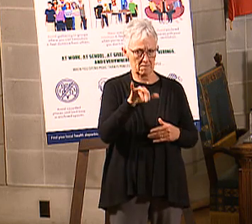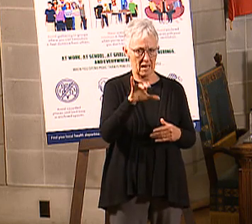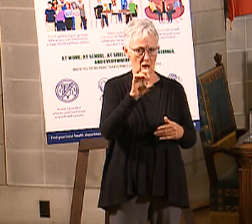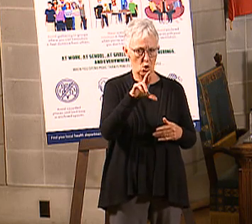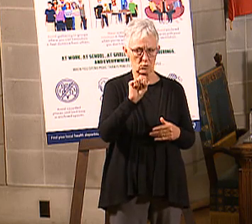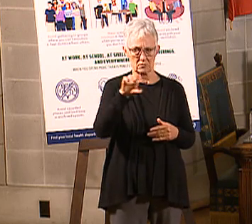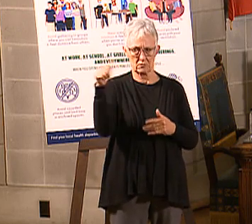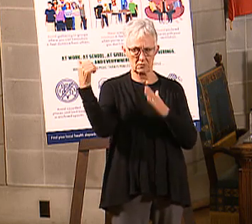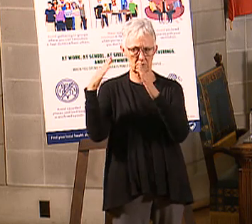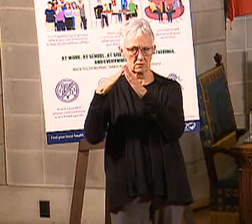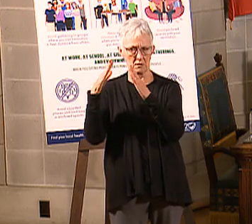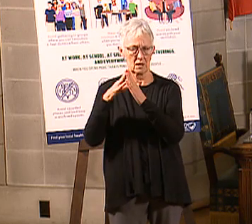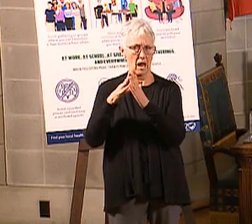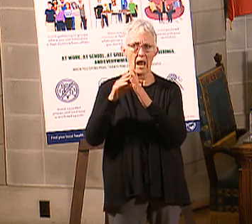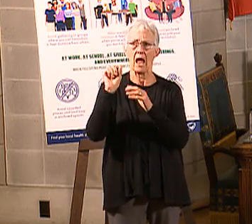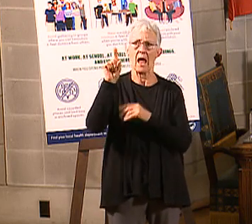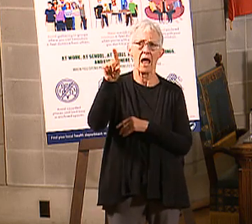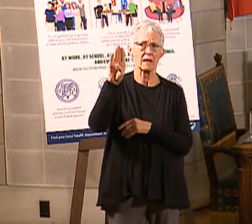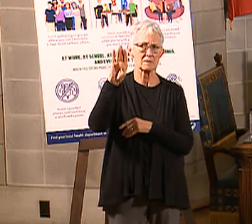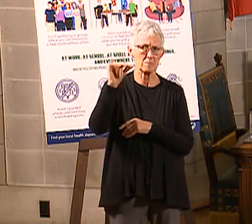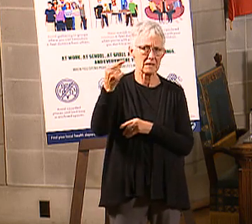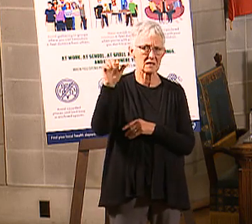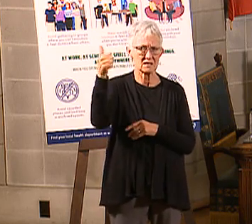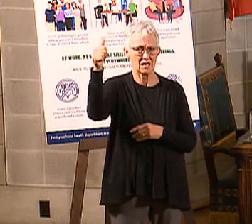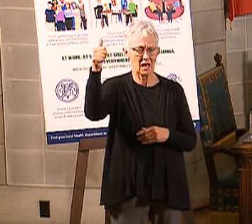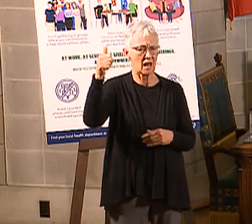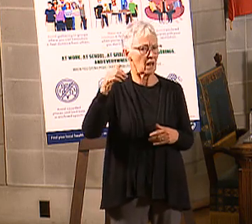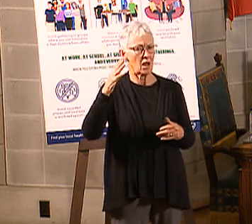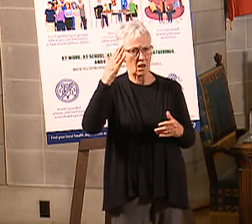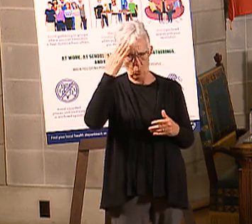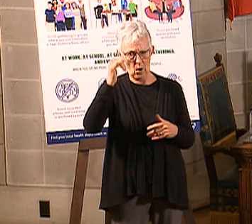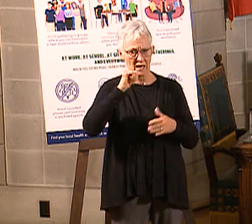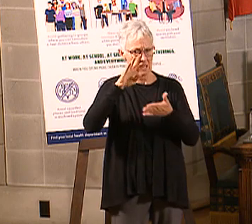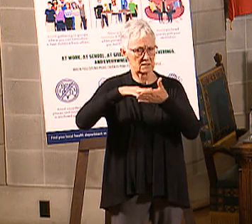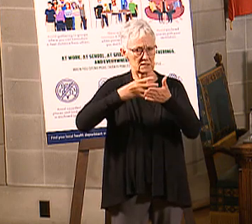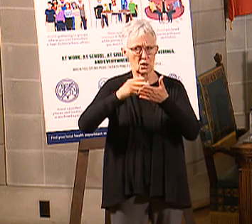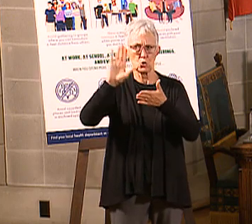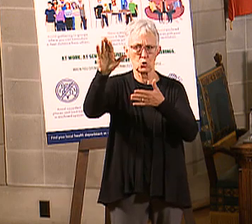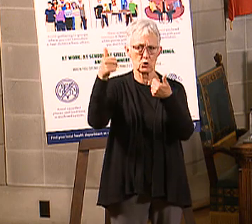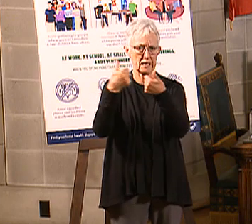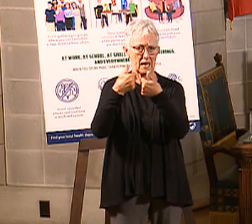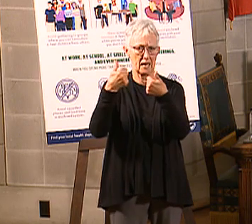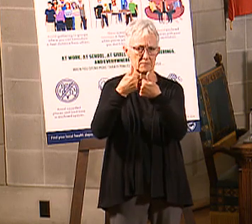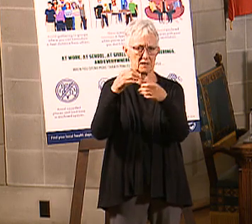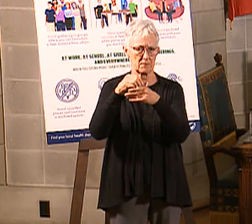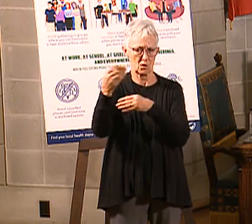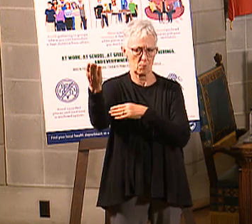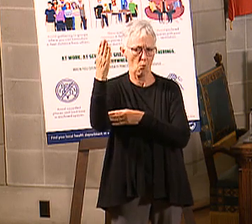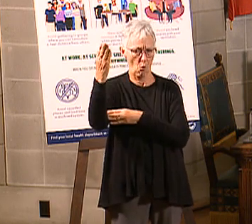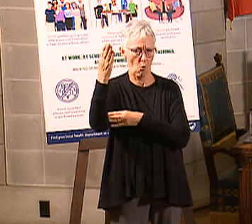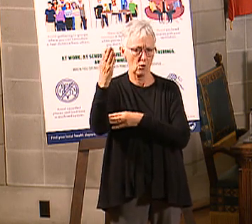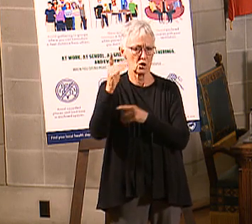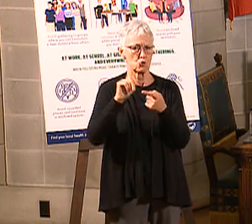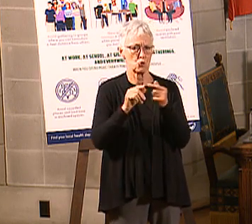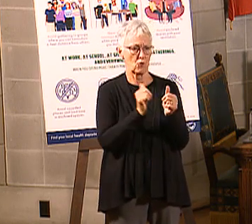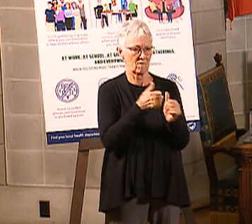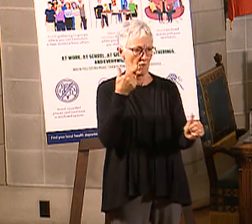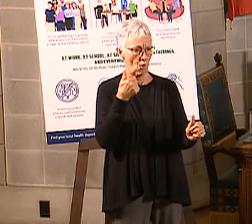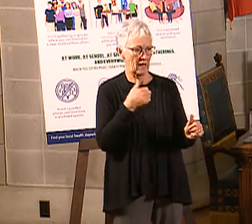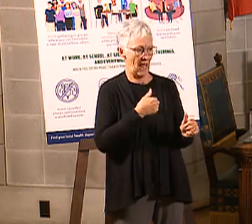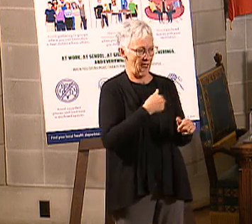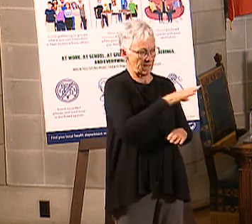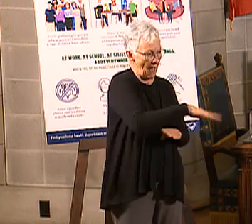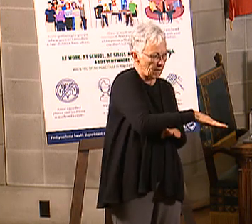not to schedule games in the afternoon. prefer to have it in the morning so that you don't have parties in the afternoon to kind of avoid spreading it.